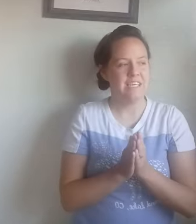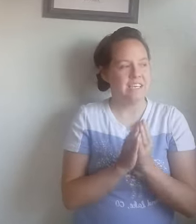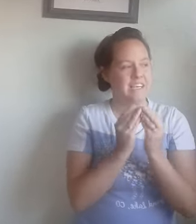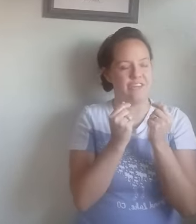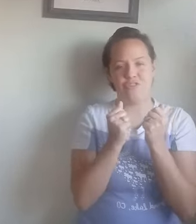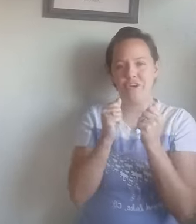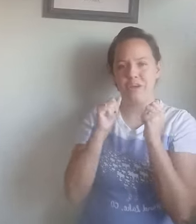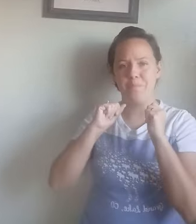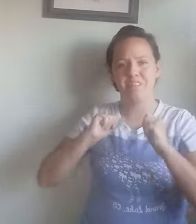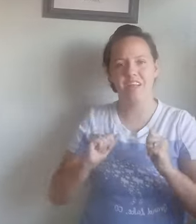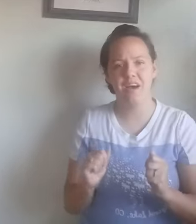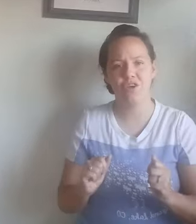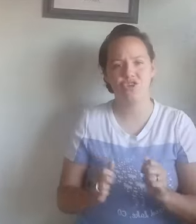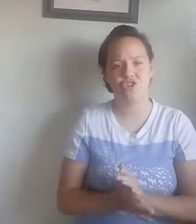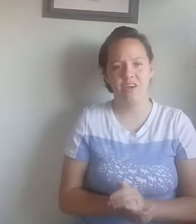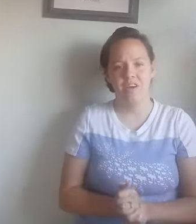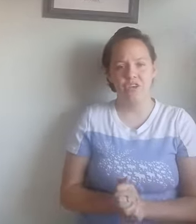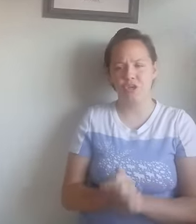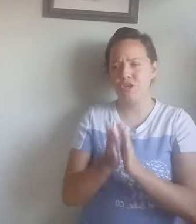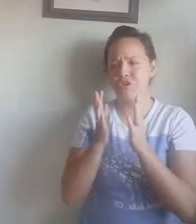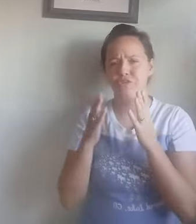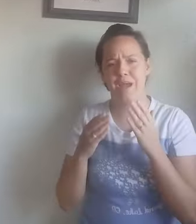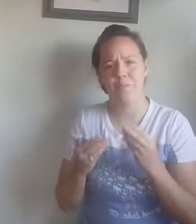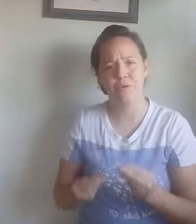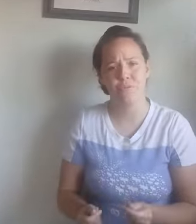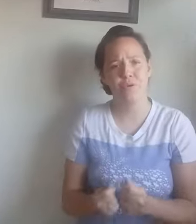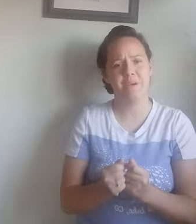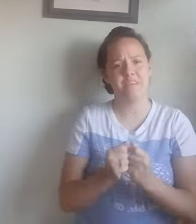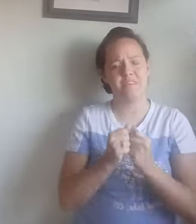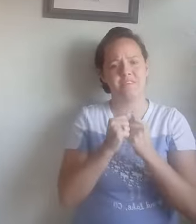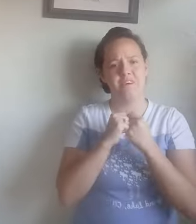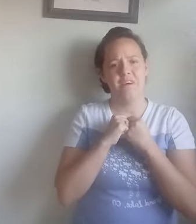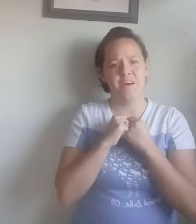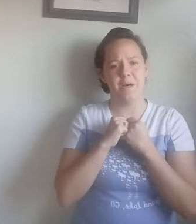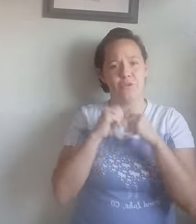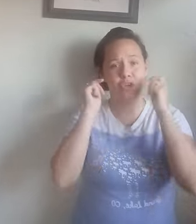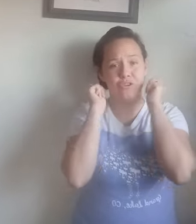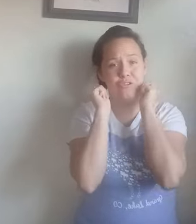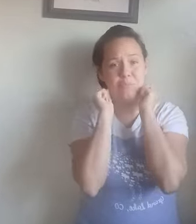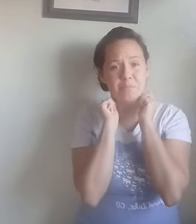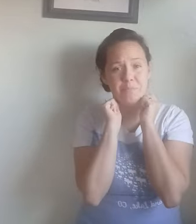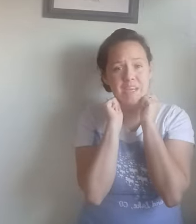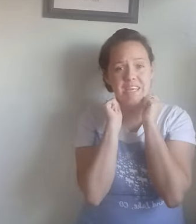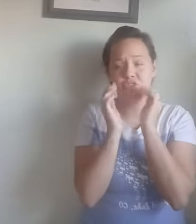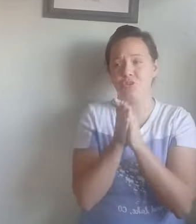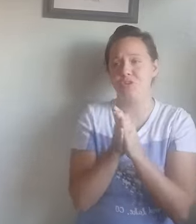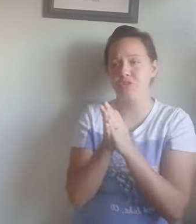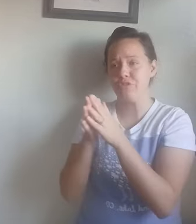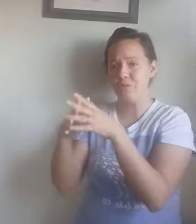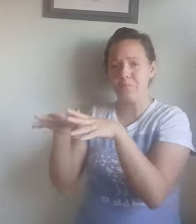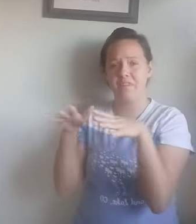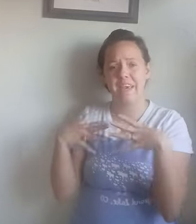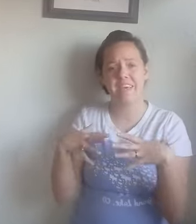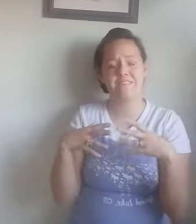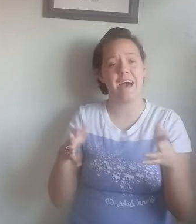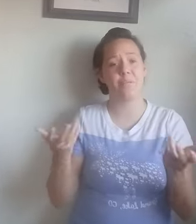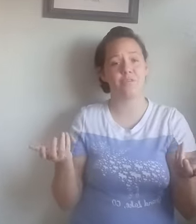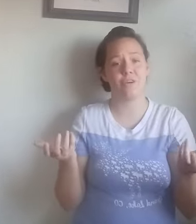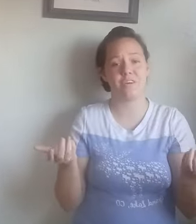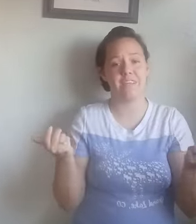It is very plush. You can use it for amigurumis. Um, you can use it for beanies. You can use it for blankets. I'm currently